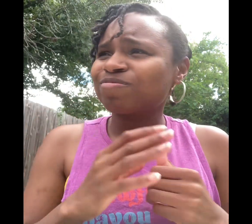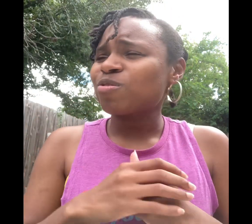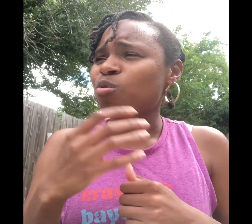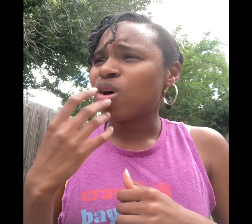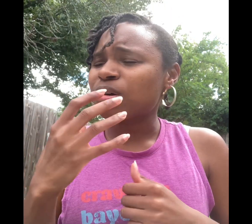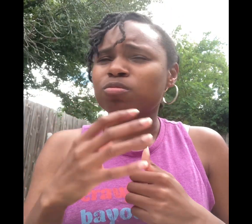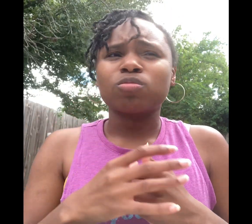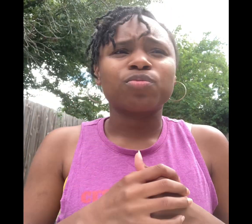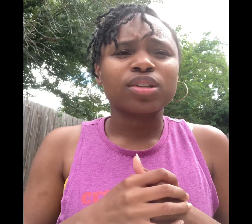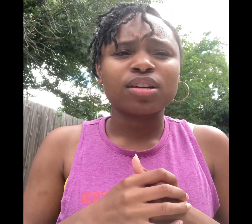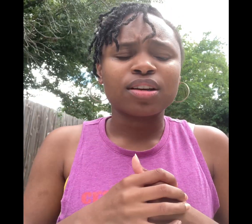creation.